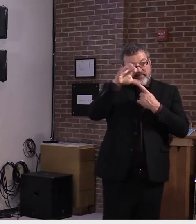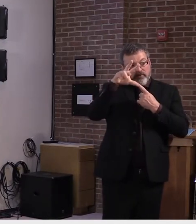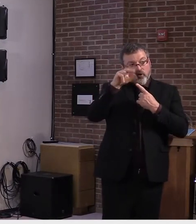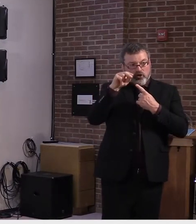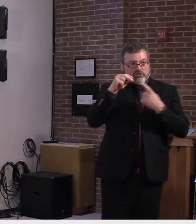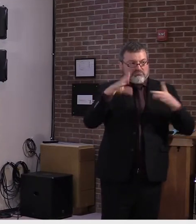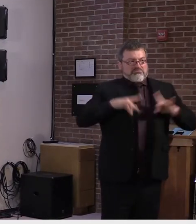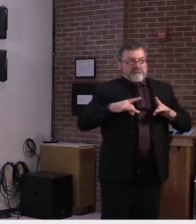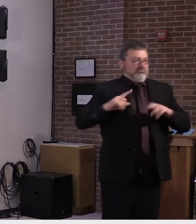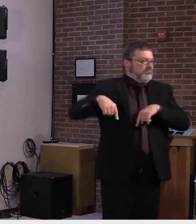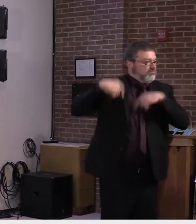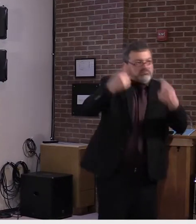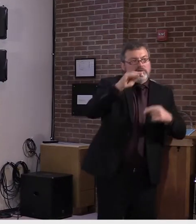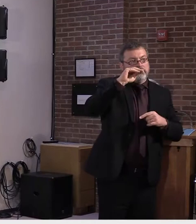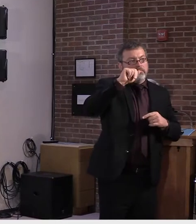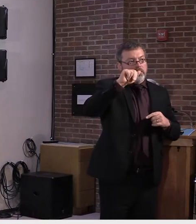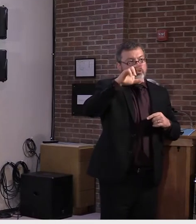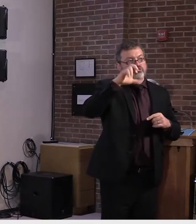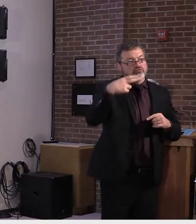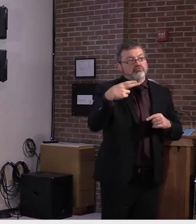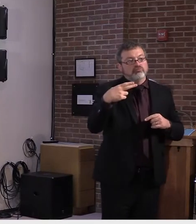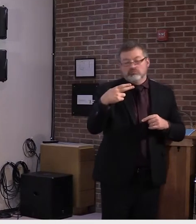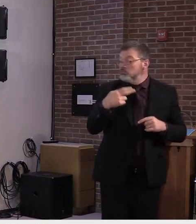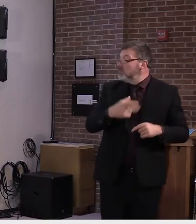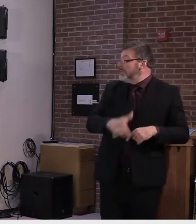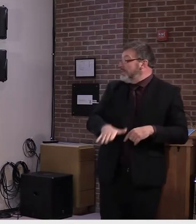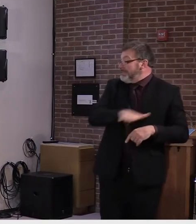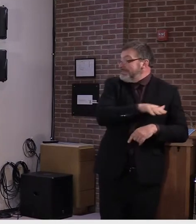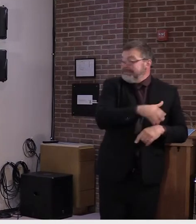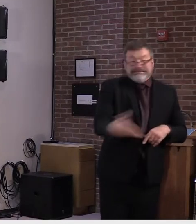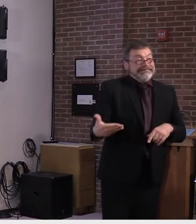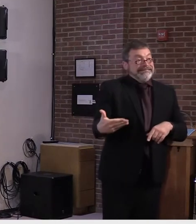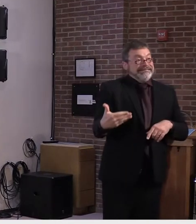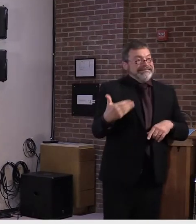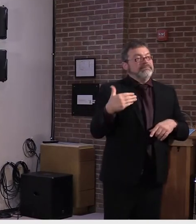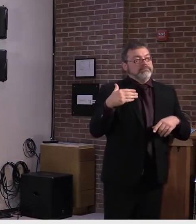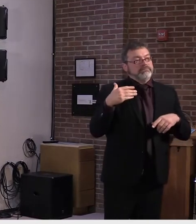remains, fortunately, quite static at 58.